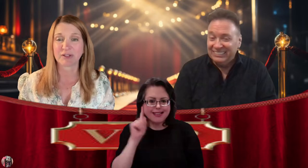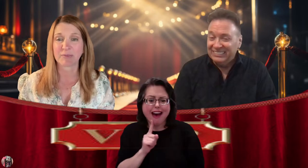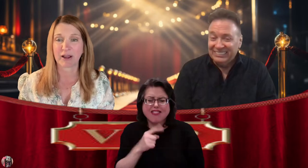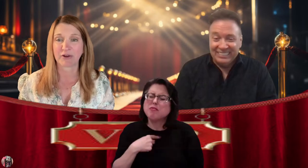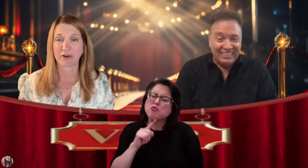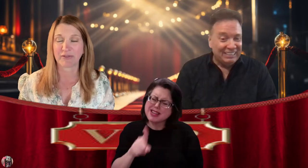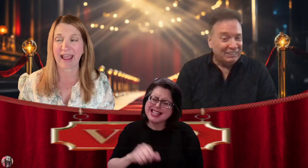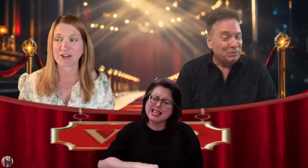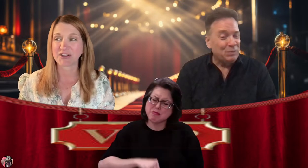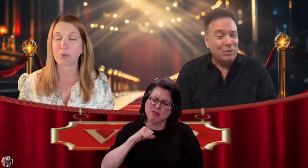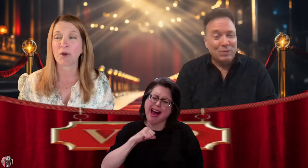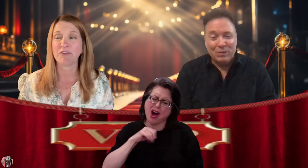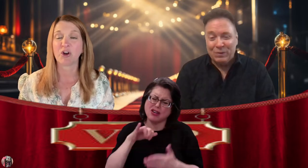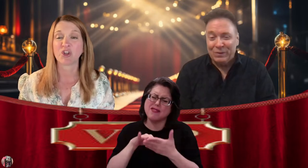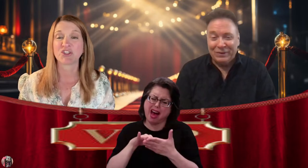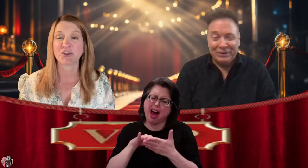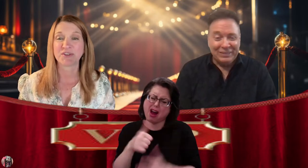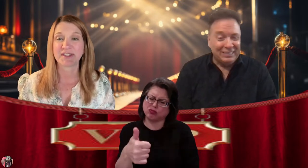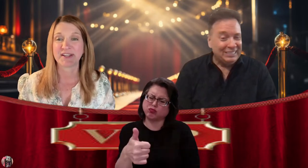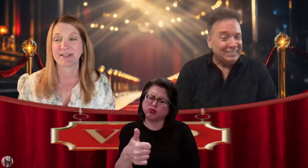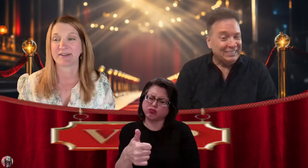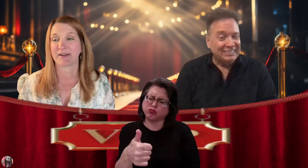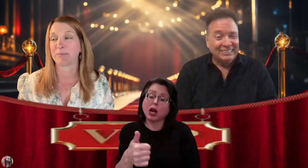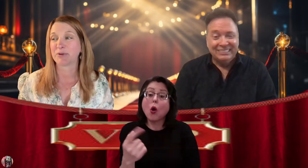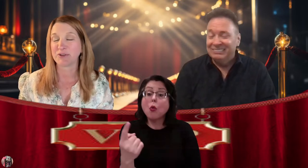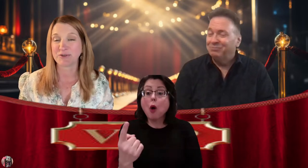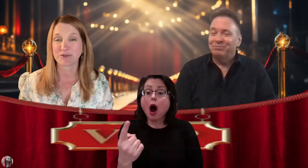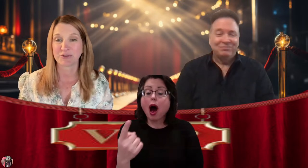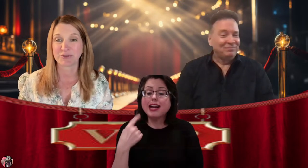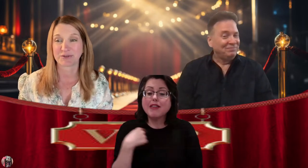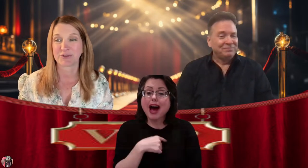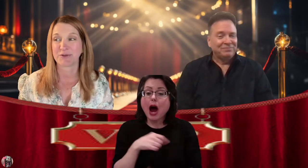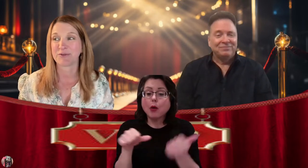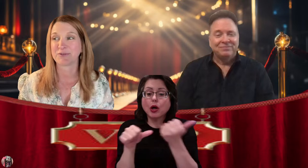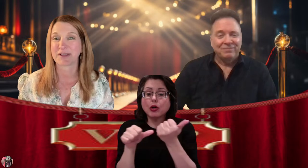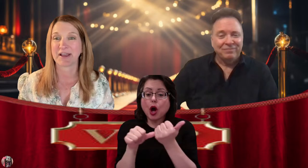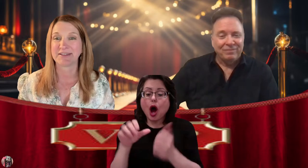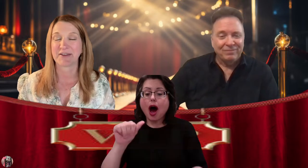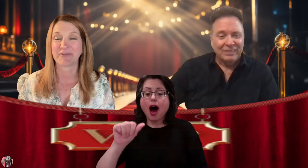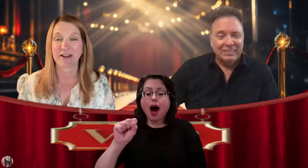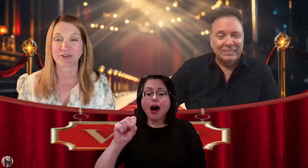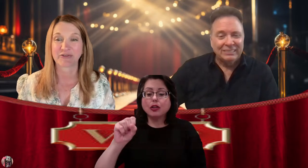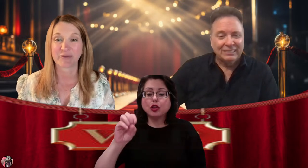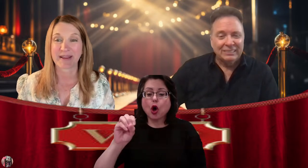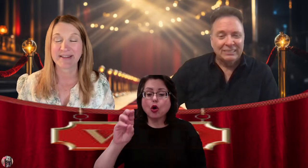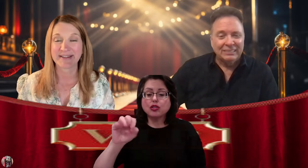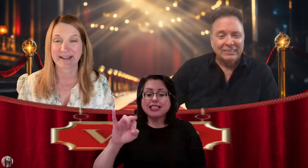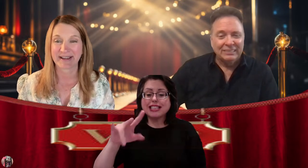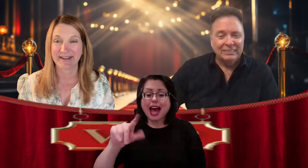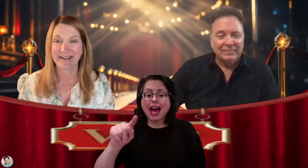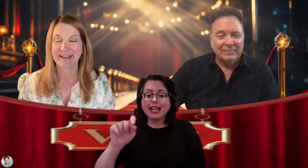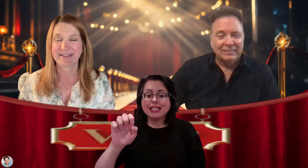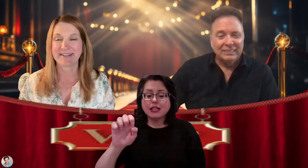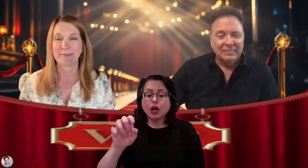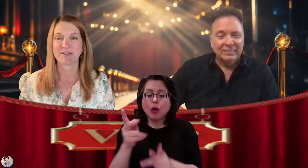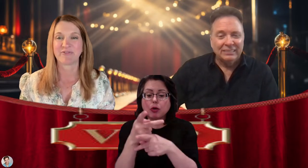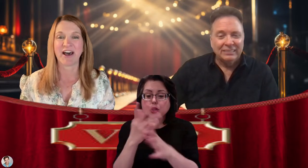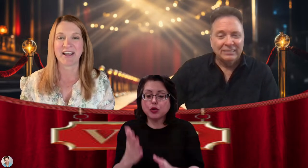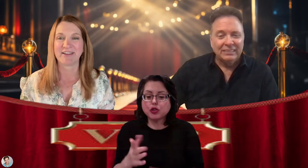really proud of. Actually, one of our associate producers who's a deaf actor from India, his name is Bai,